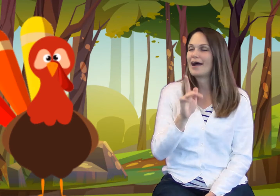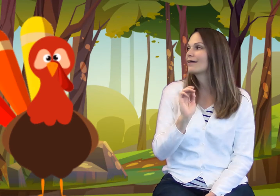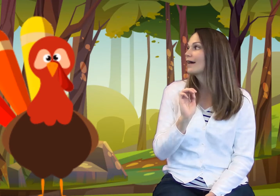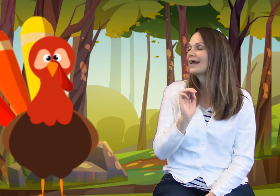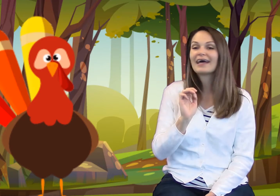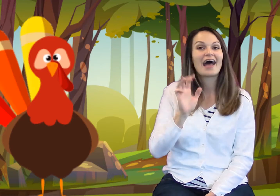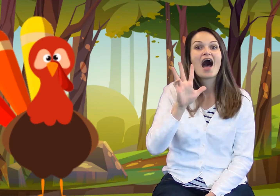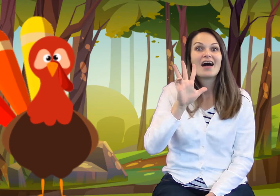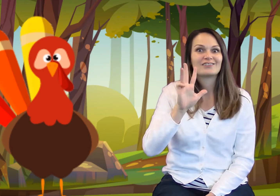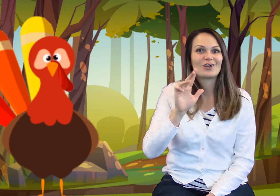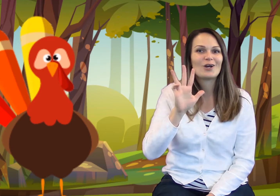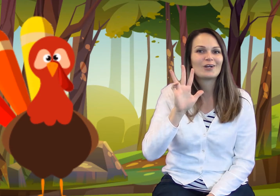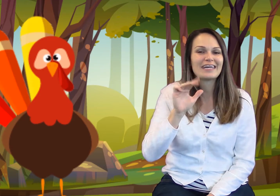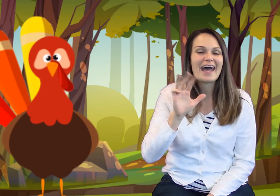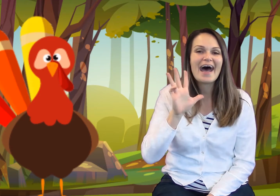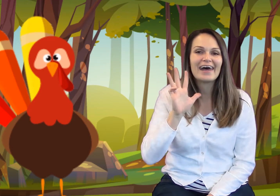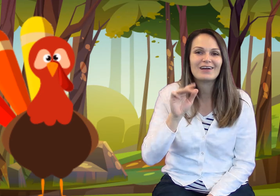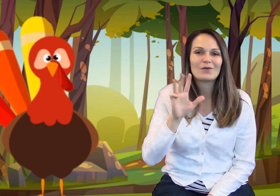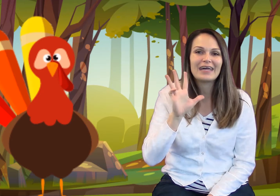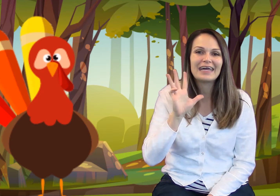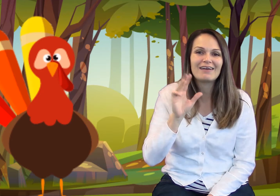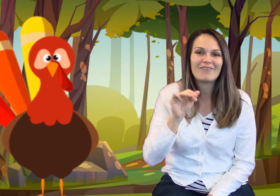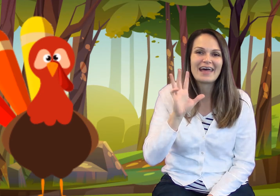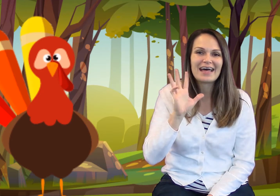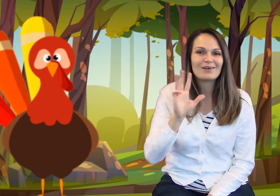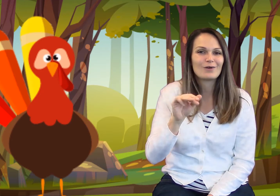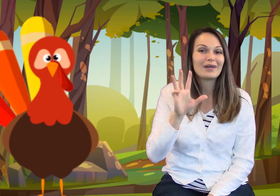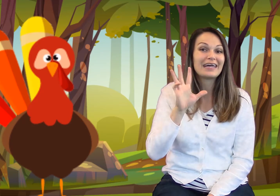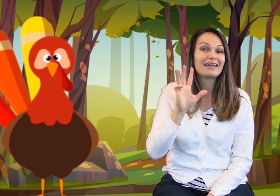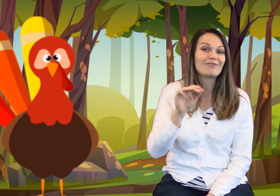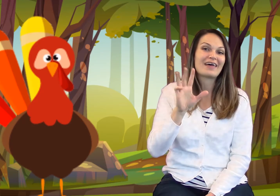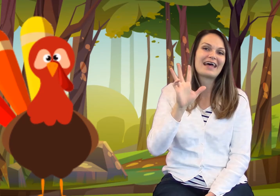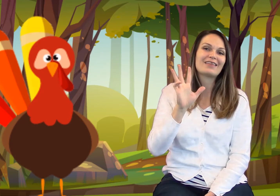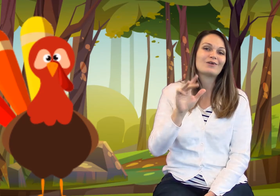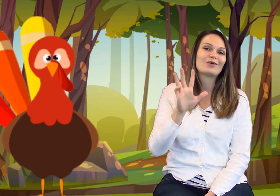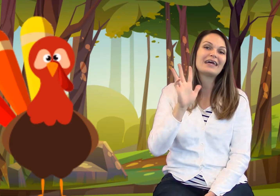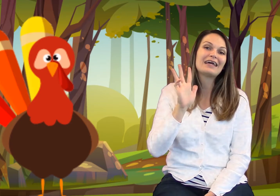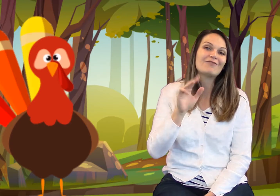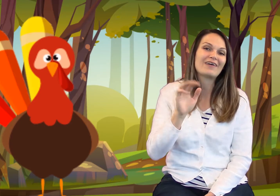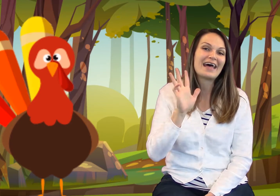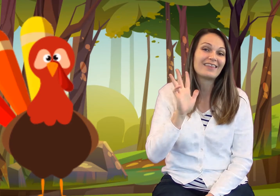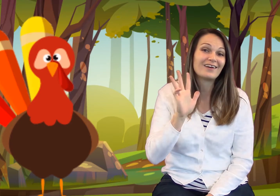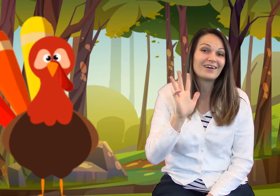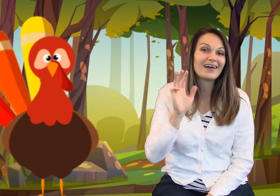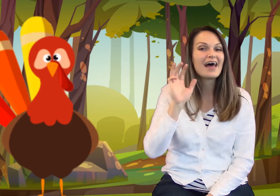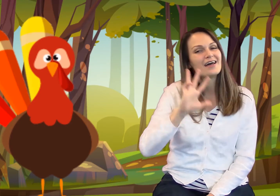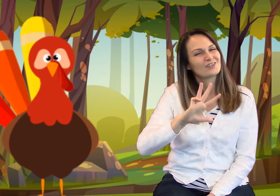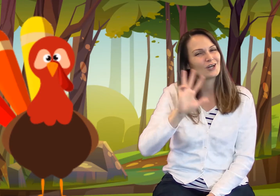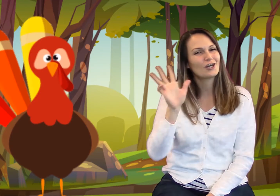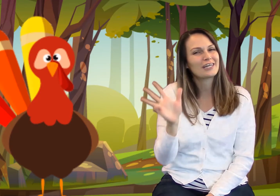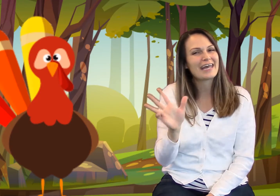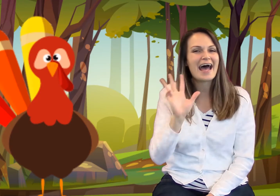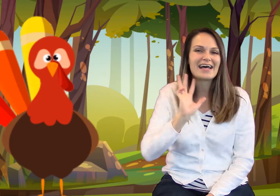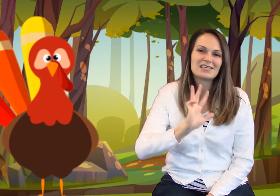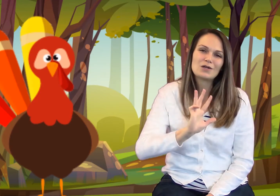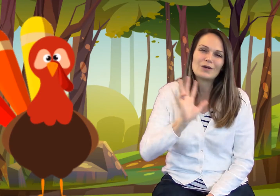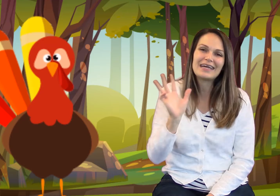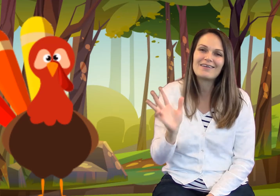All right. You ready? Turkey had a green feather, green feather, green feather. Turkey has a green